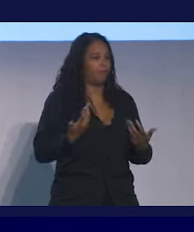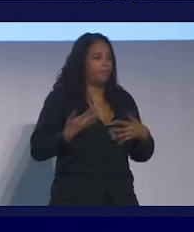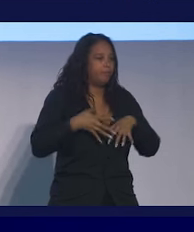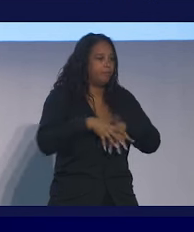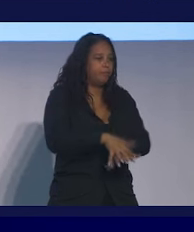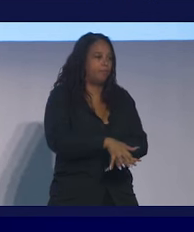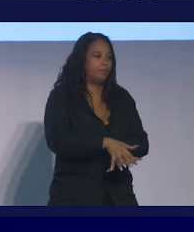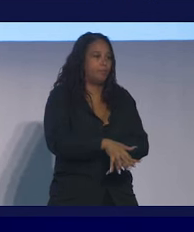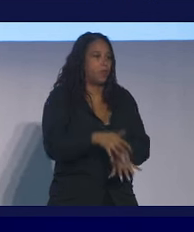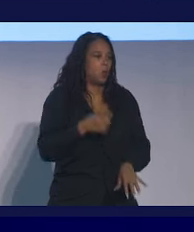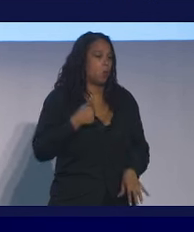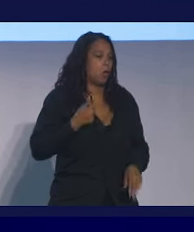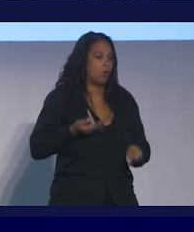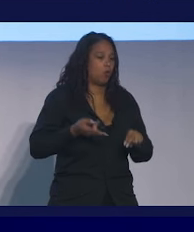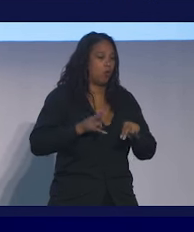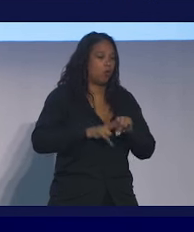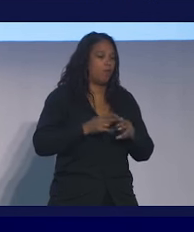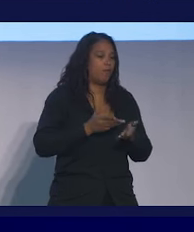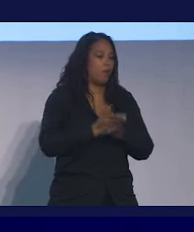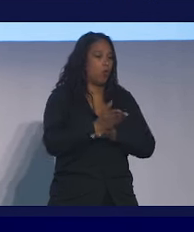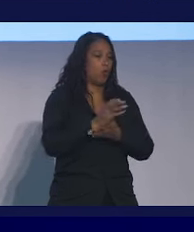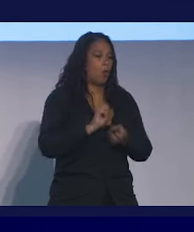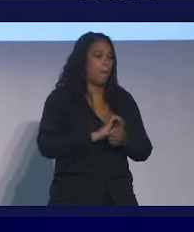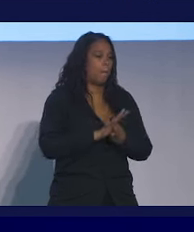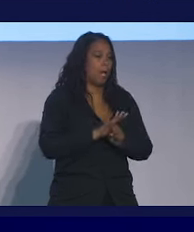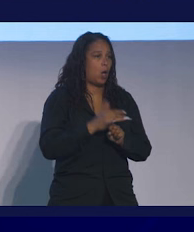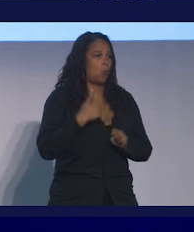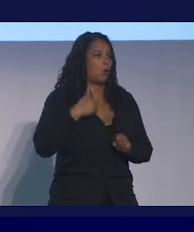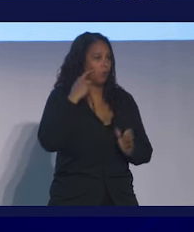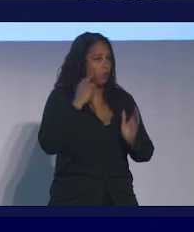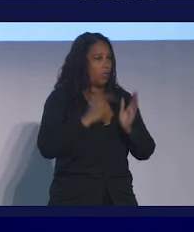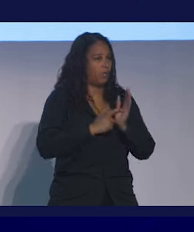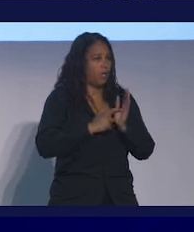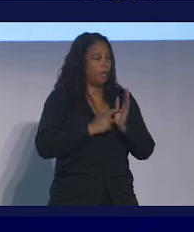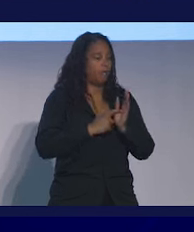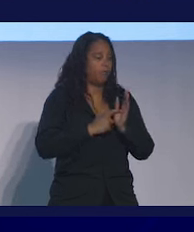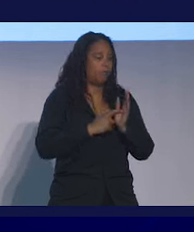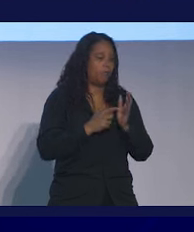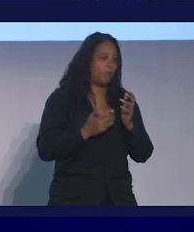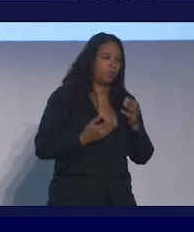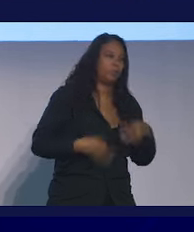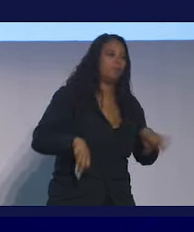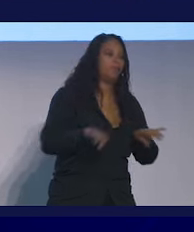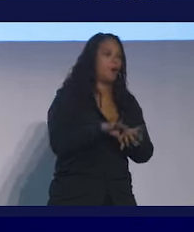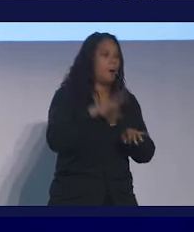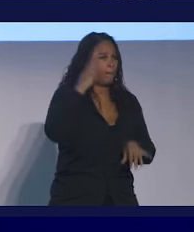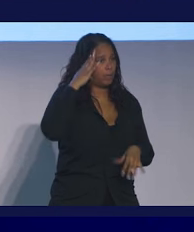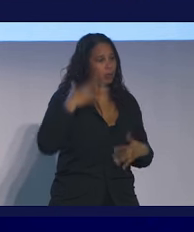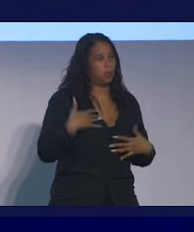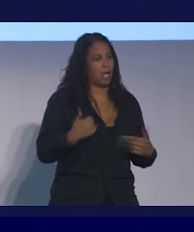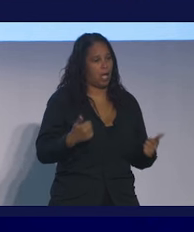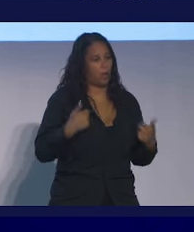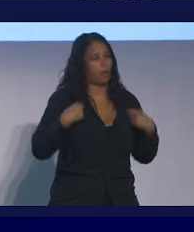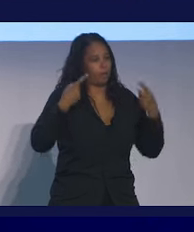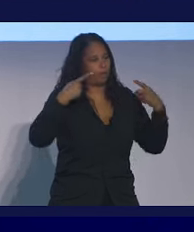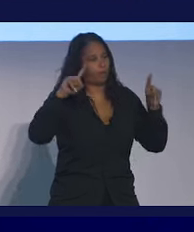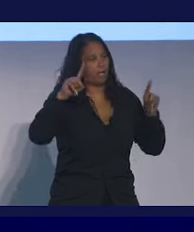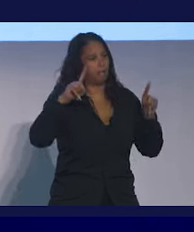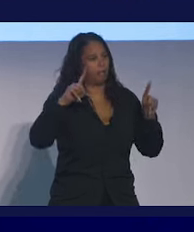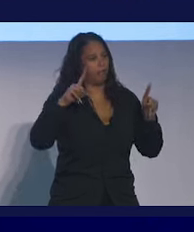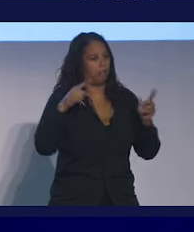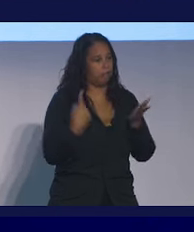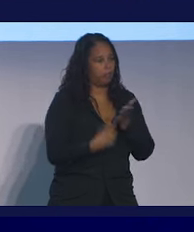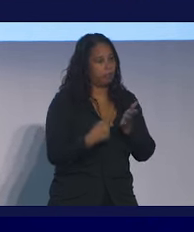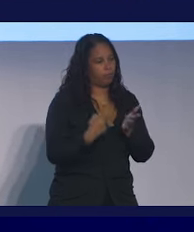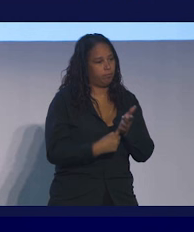increasingly through the pandemic recognizing how important mental health is and we're finally talking about it acknowledging it